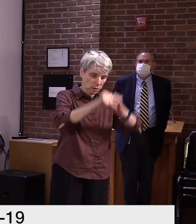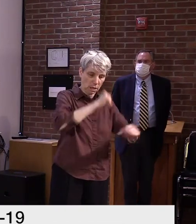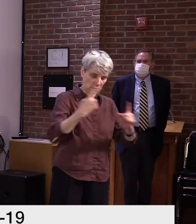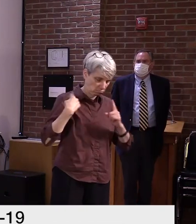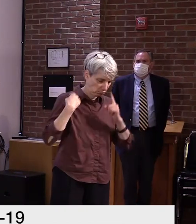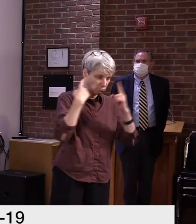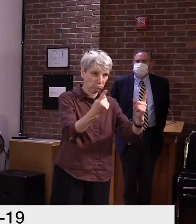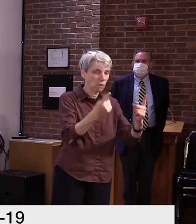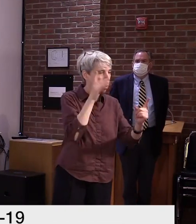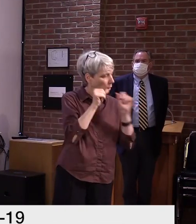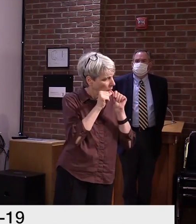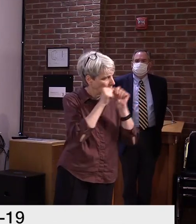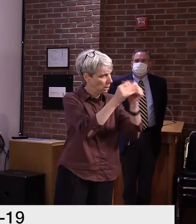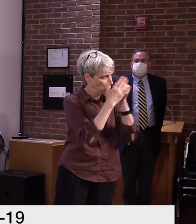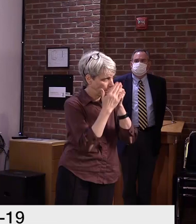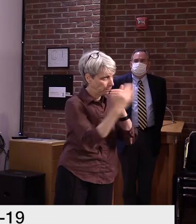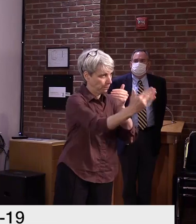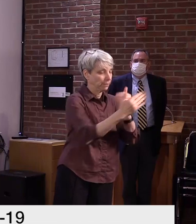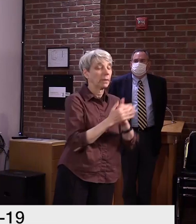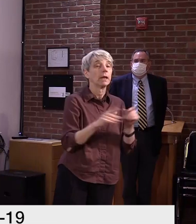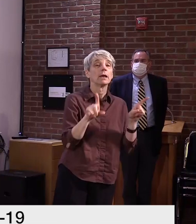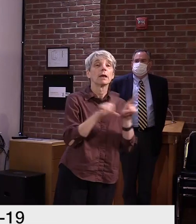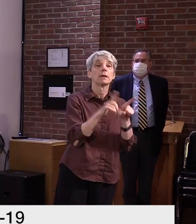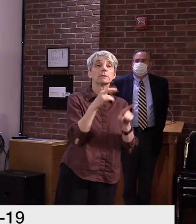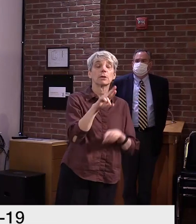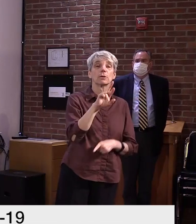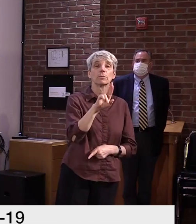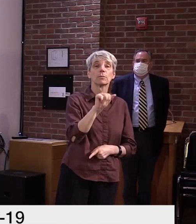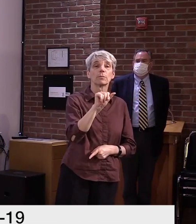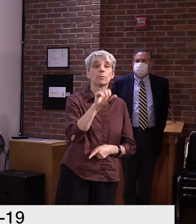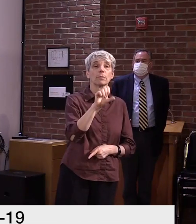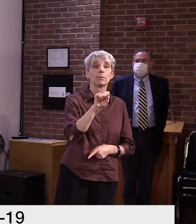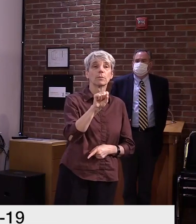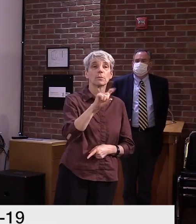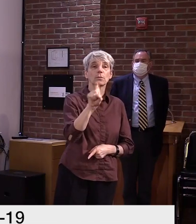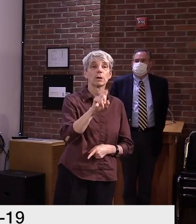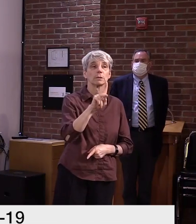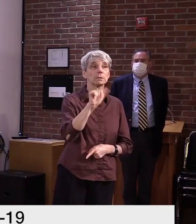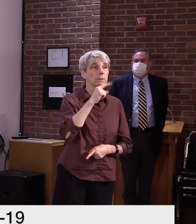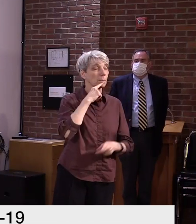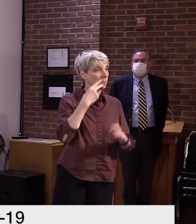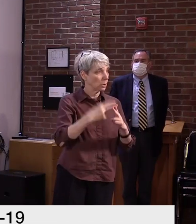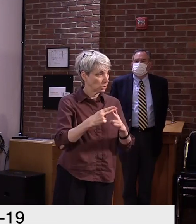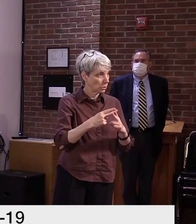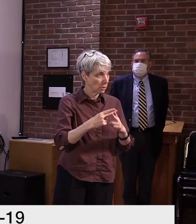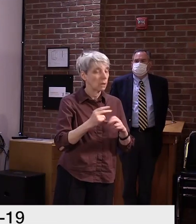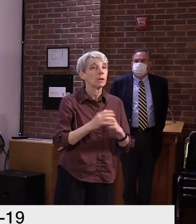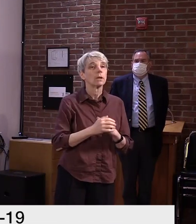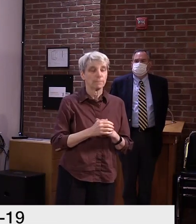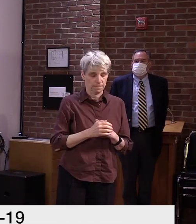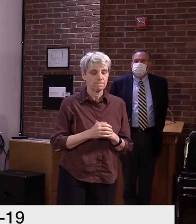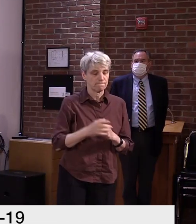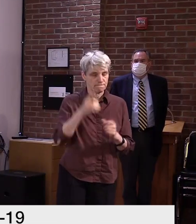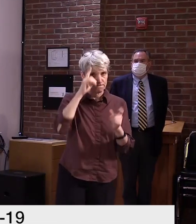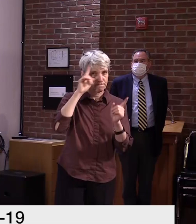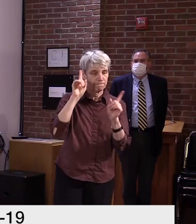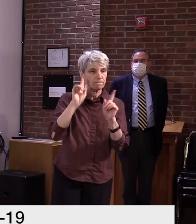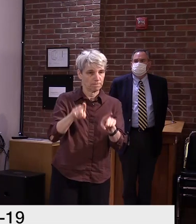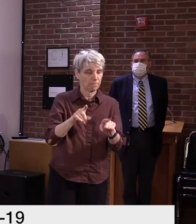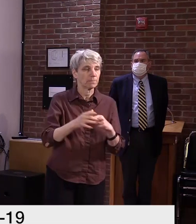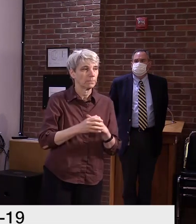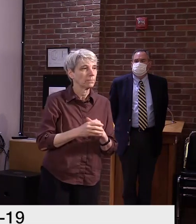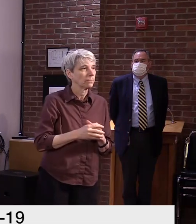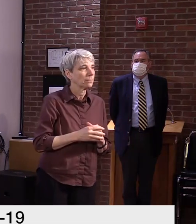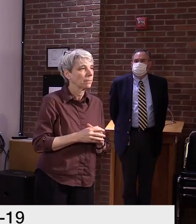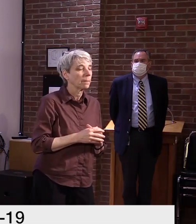we continue to do so. And as Dr. Rasca mentioned, we have